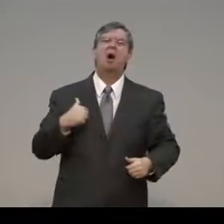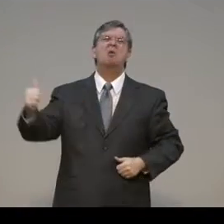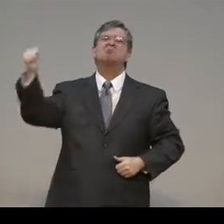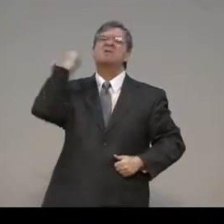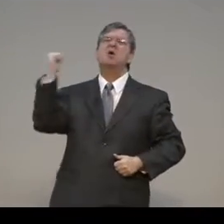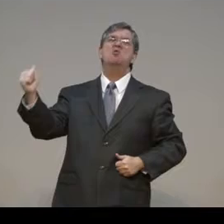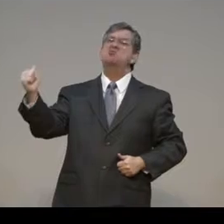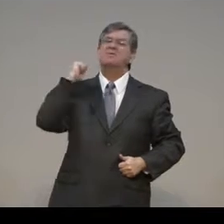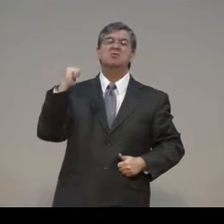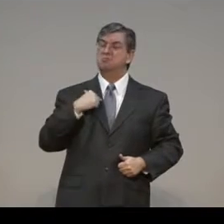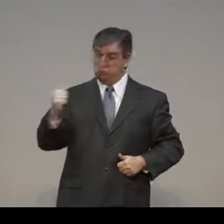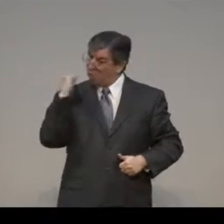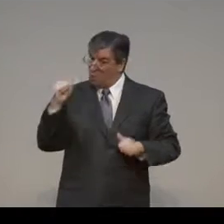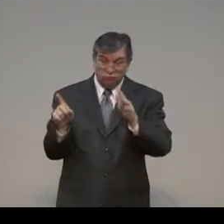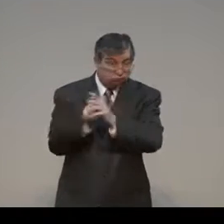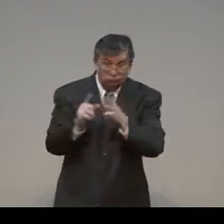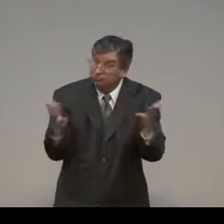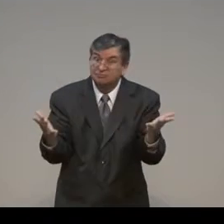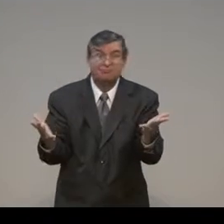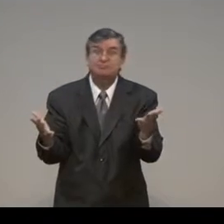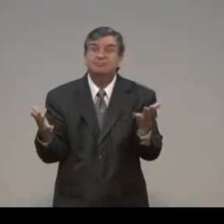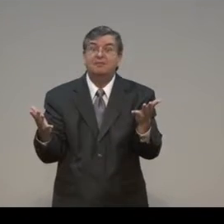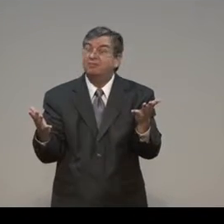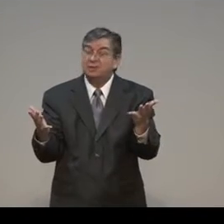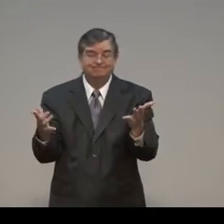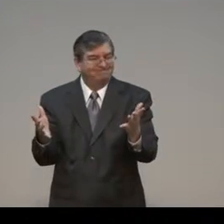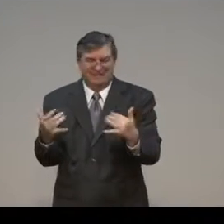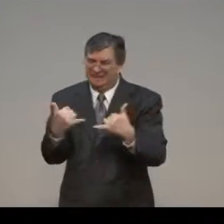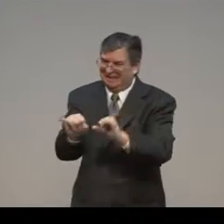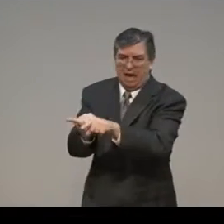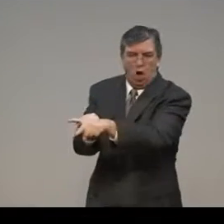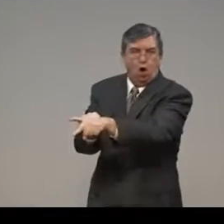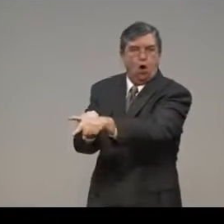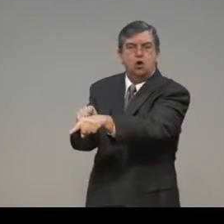If you don't pay your fines, if you don't show up to your court, then